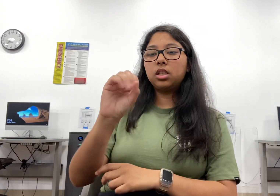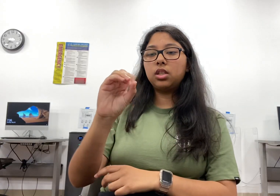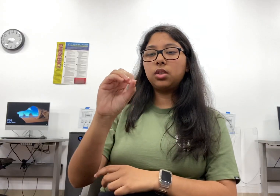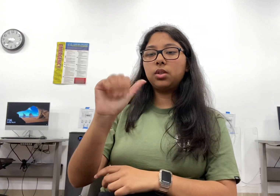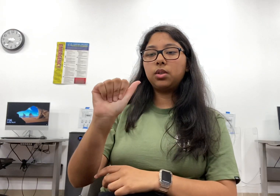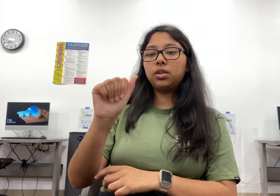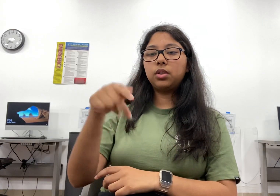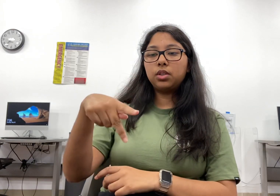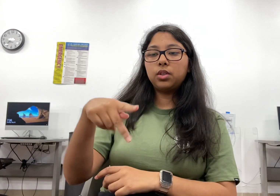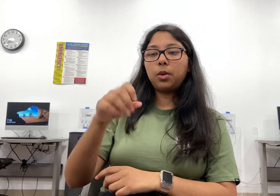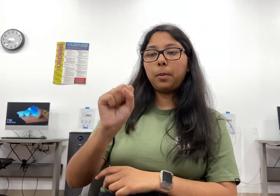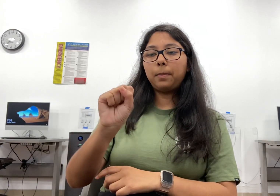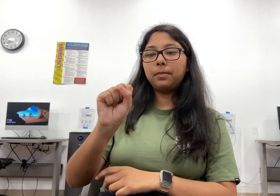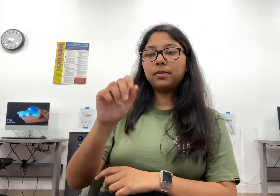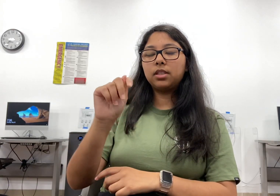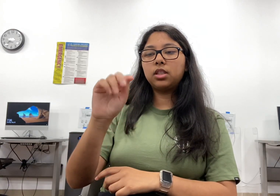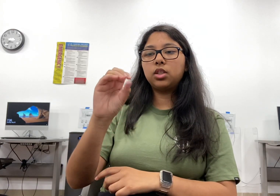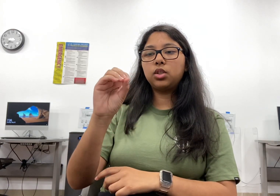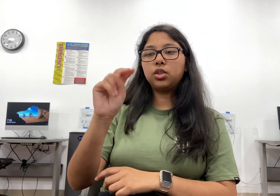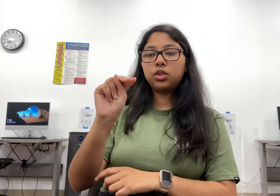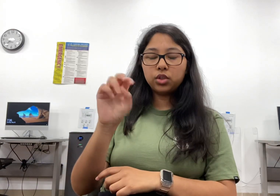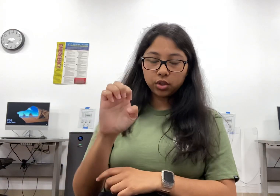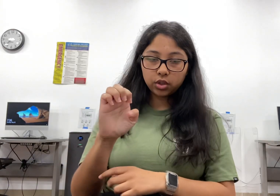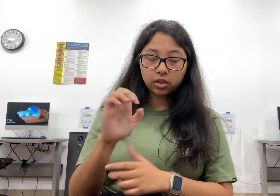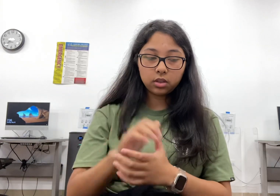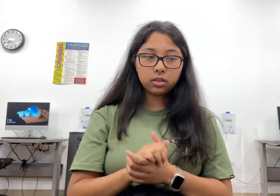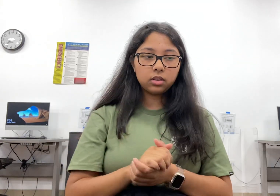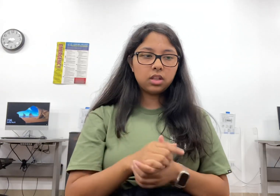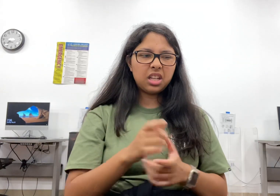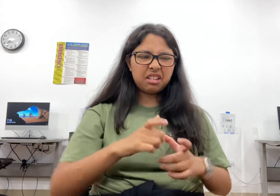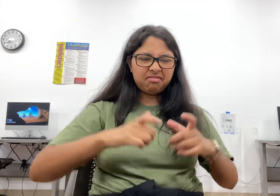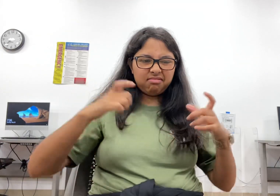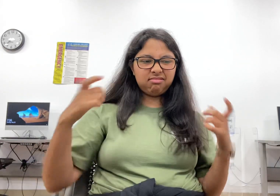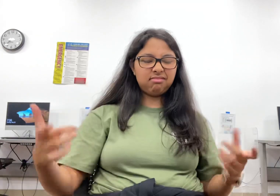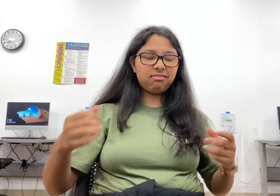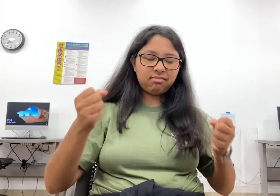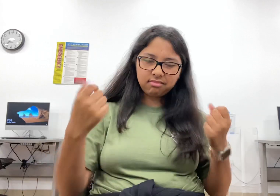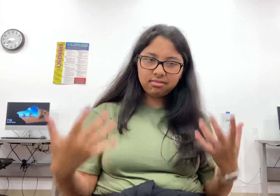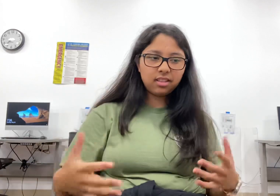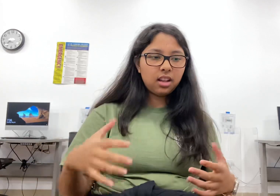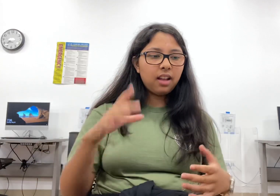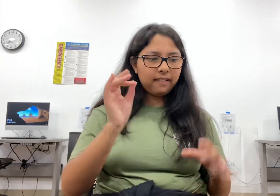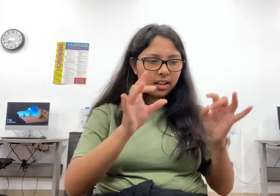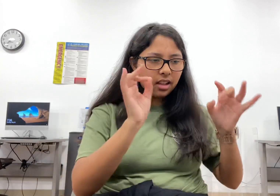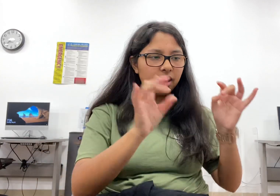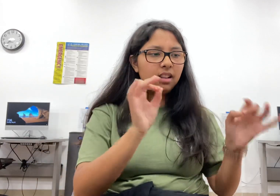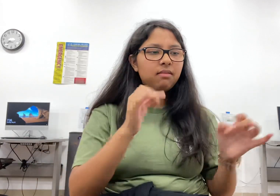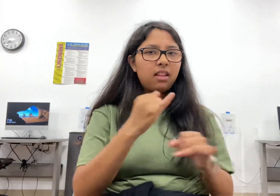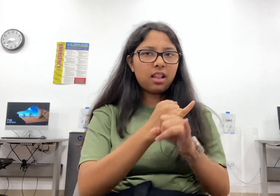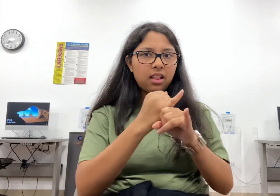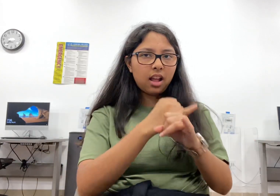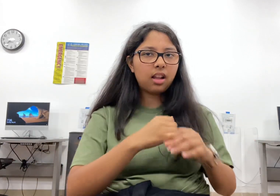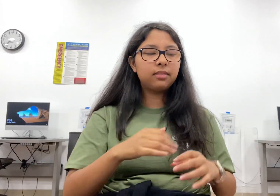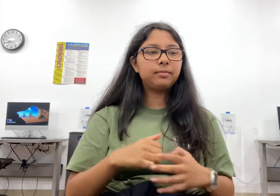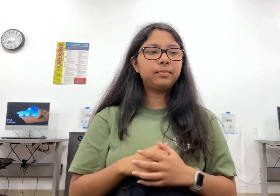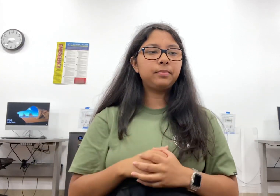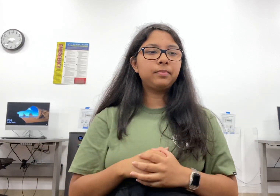This soapstone was used to make bowls and mortars and used in a lot of the